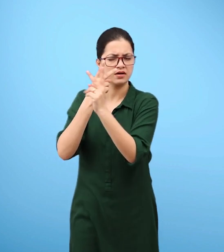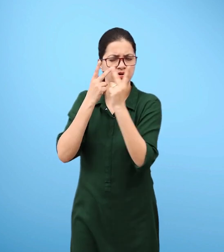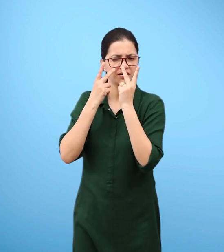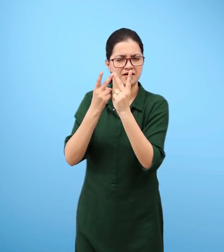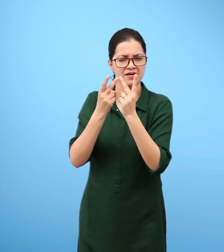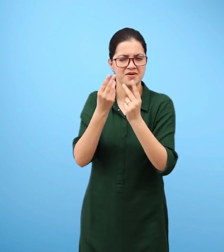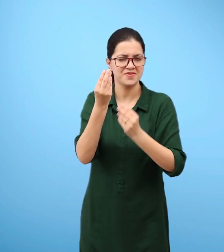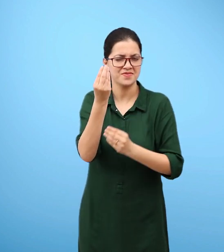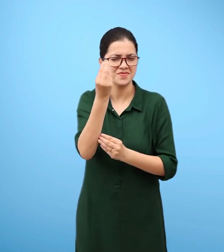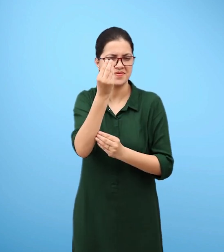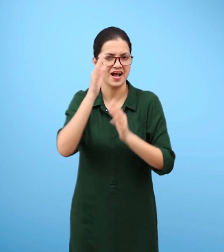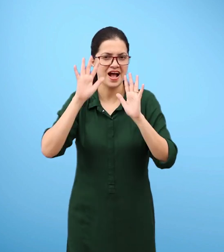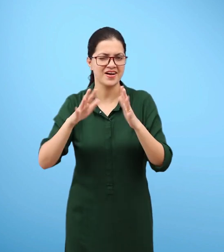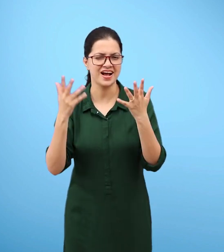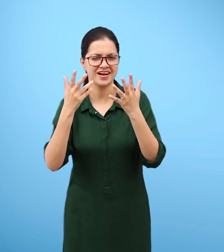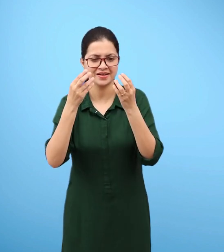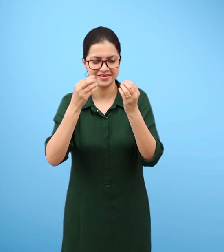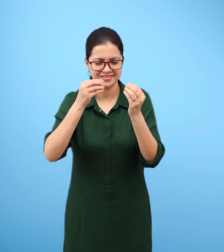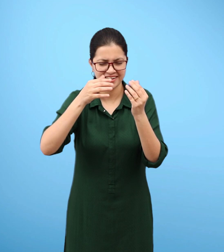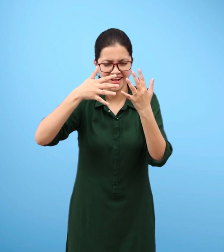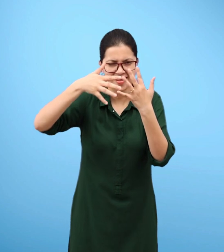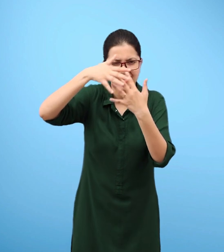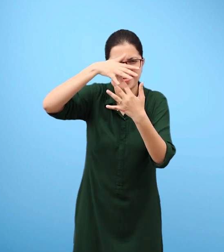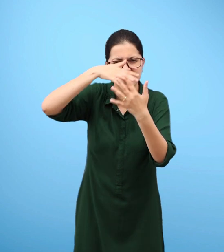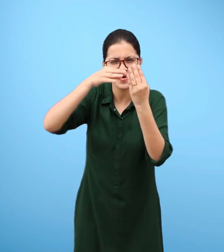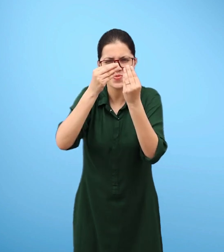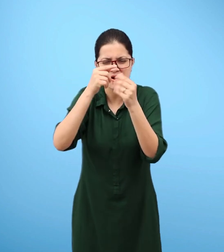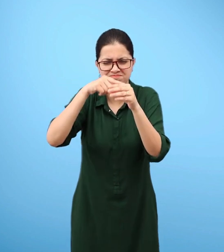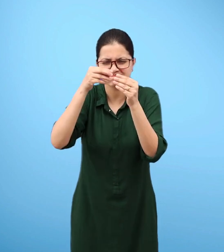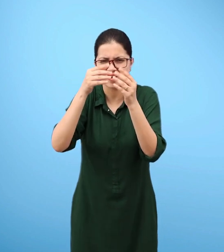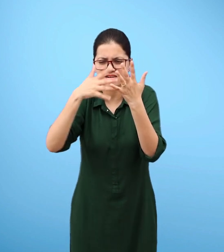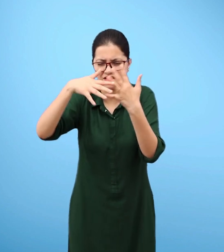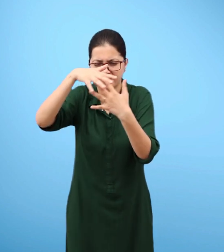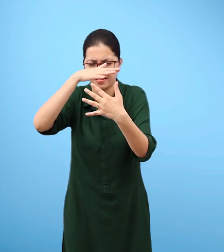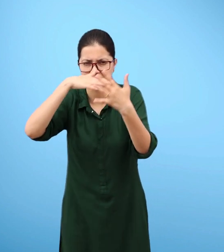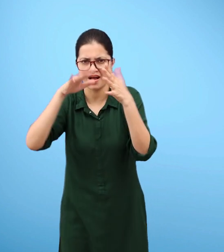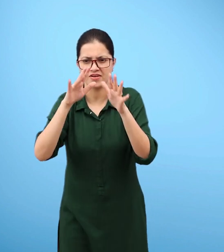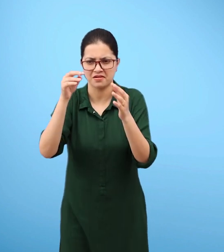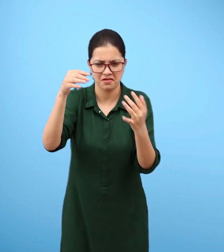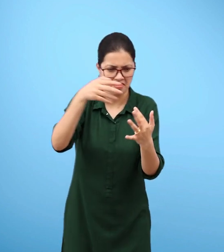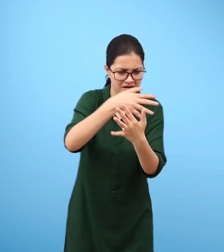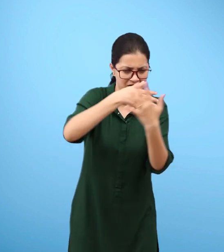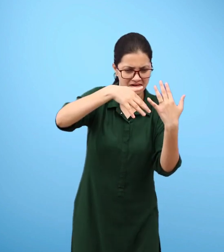Do you see some tiny shining particles moving in the beam of sunlight? Figure 15.7